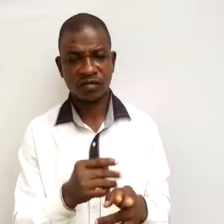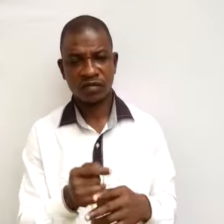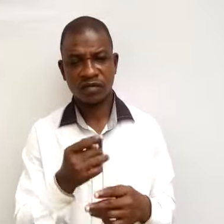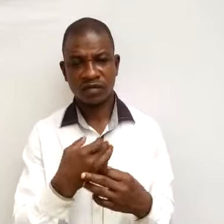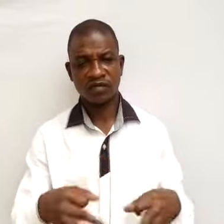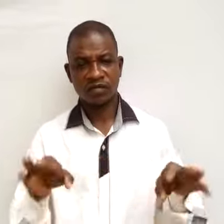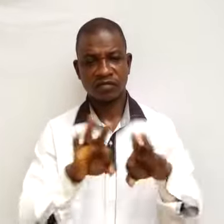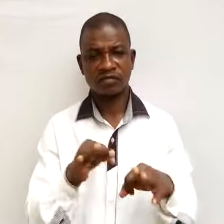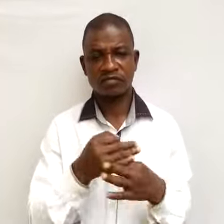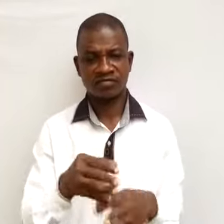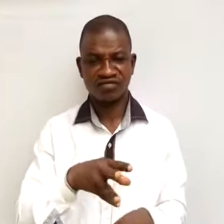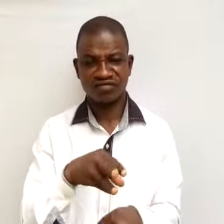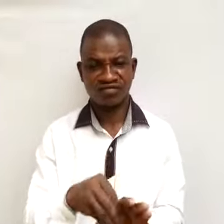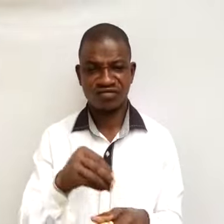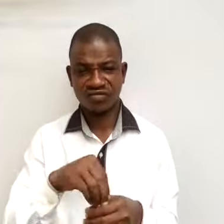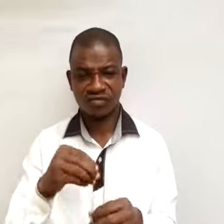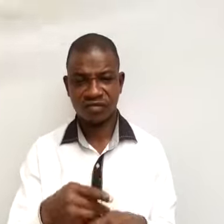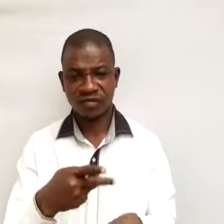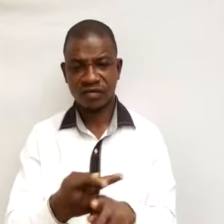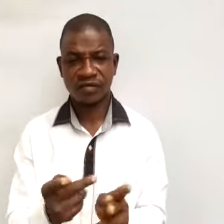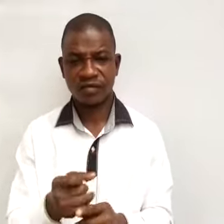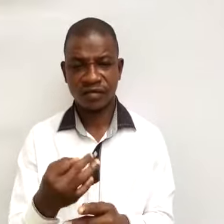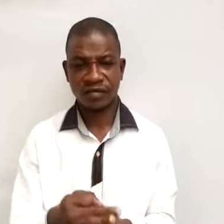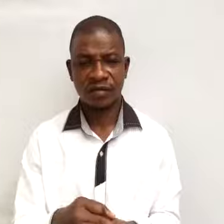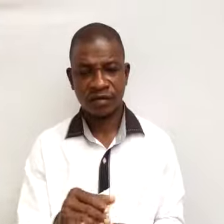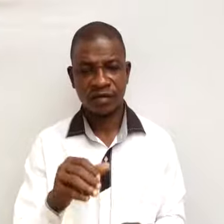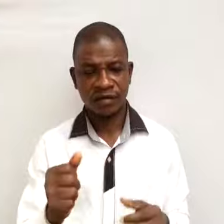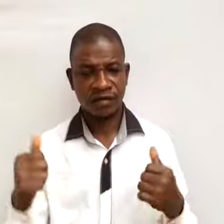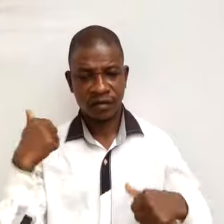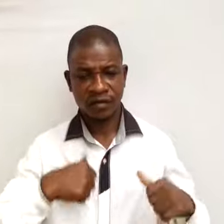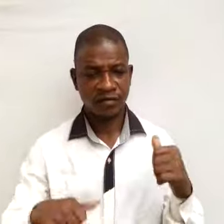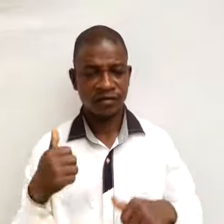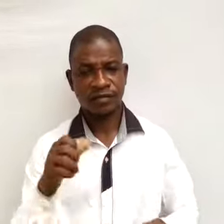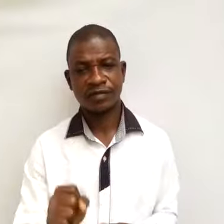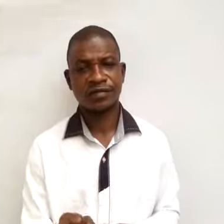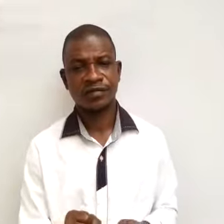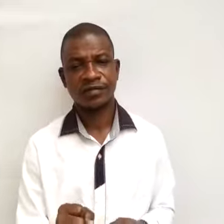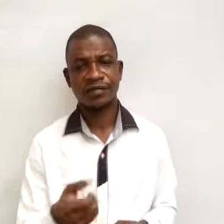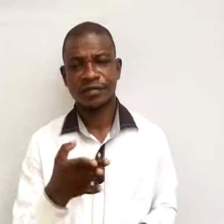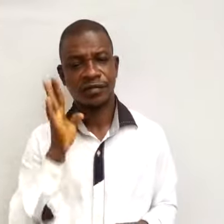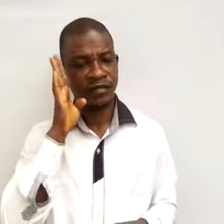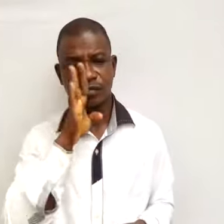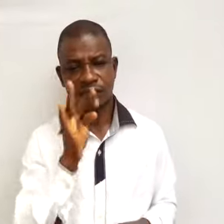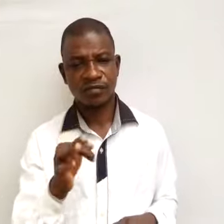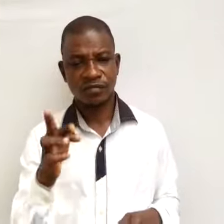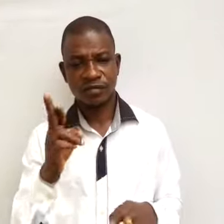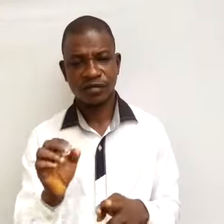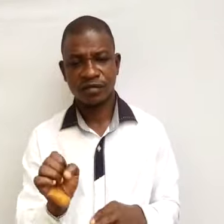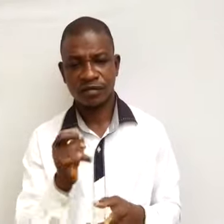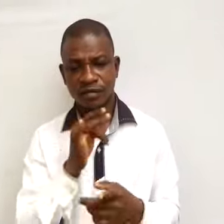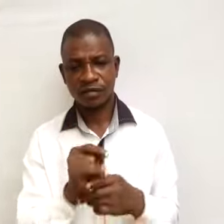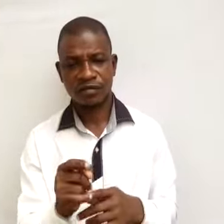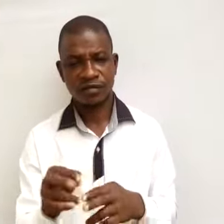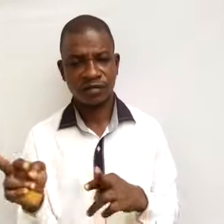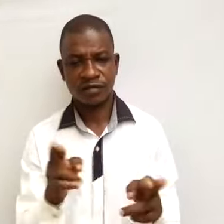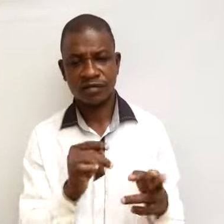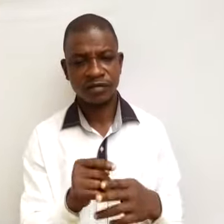input in production activities. There should be ready and dependable